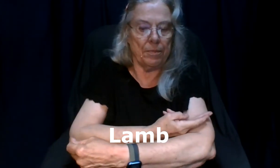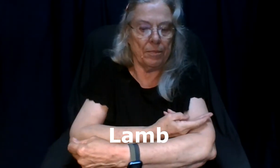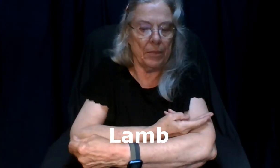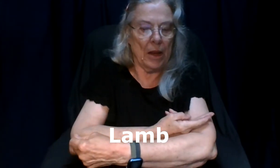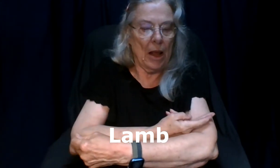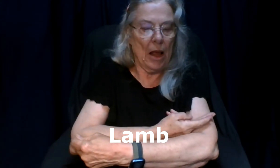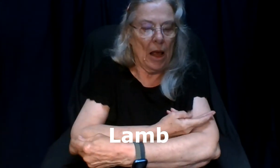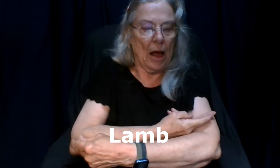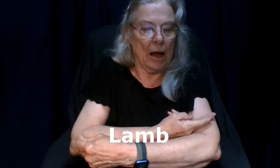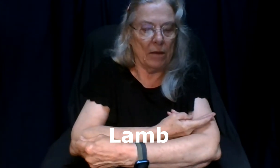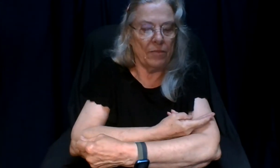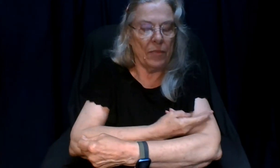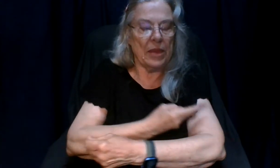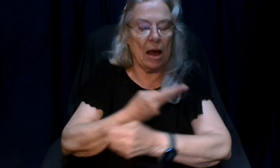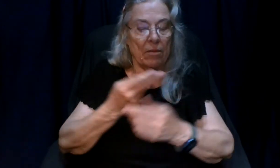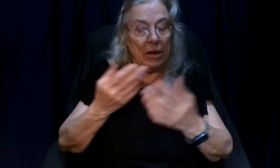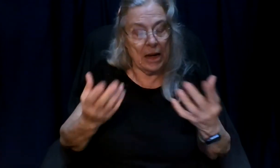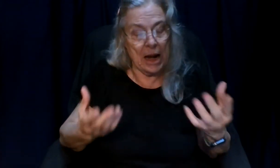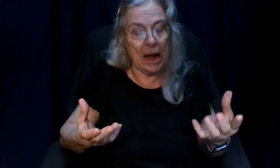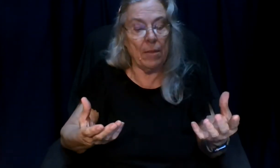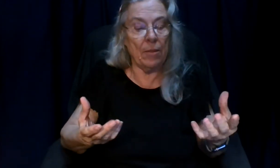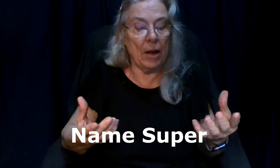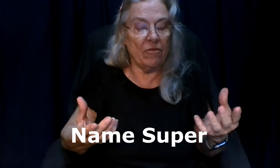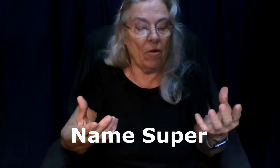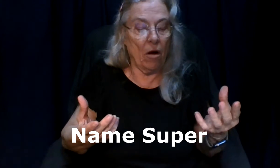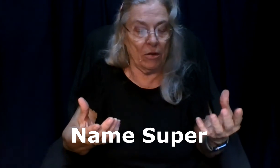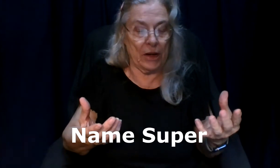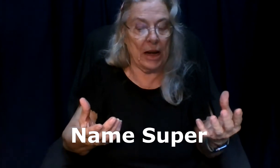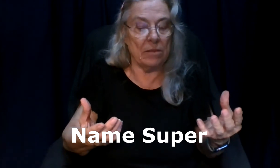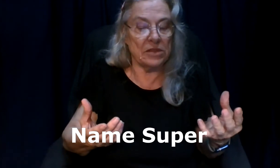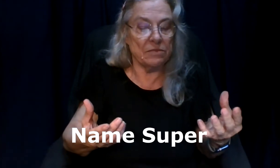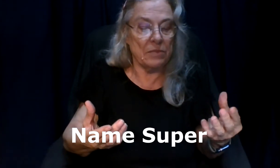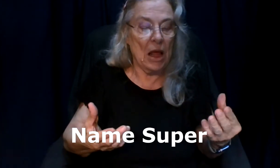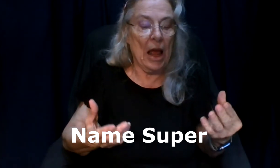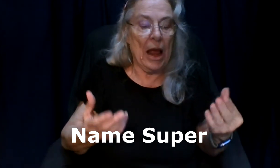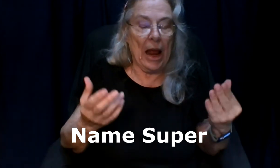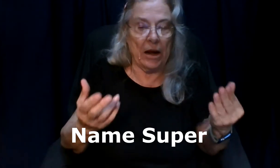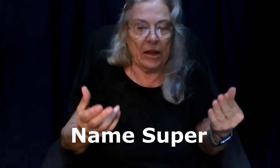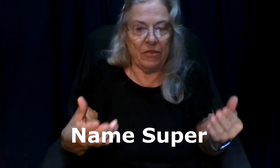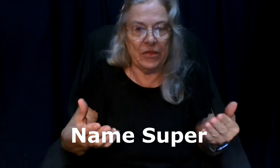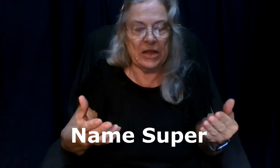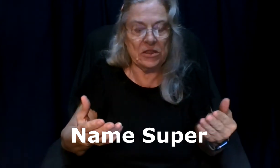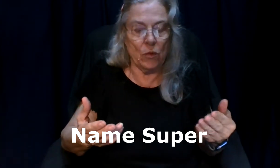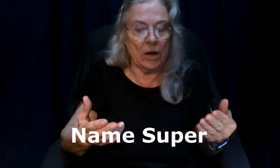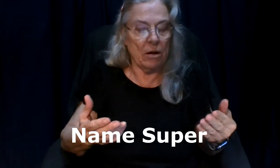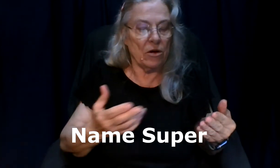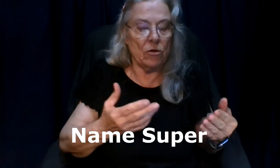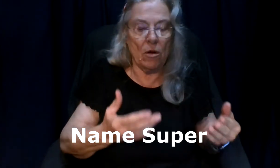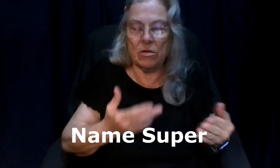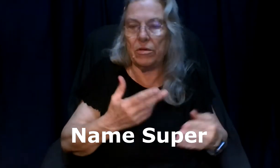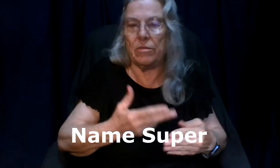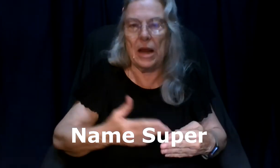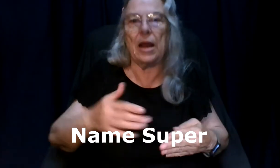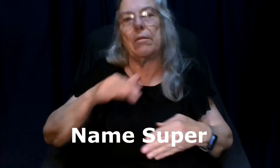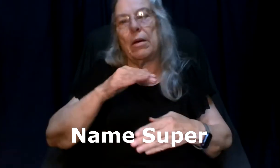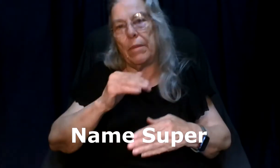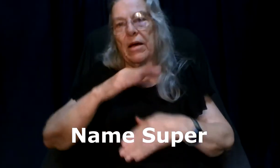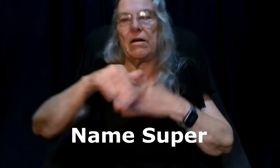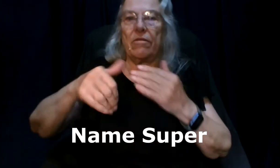uh now name above all names and in this one you don't do name above all